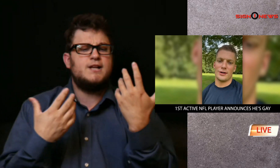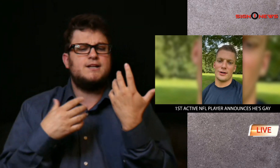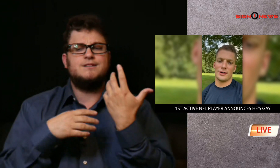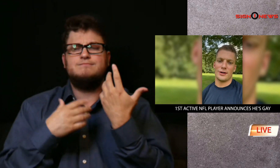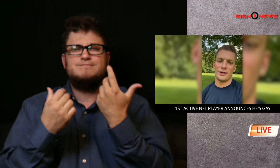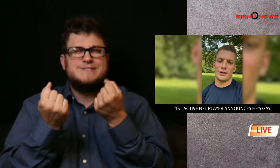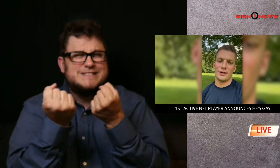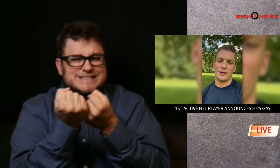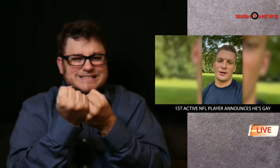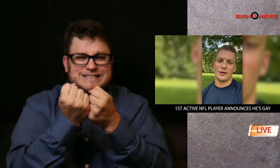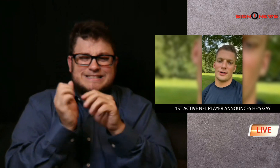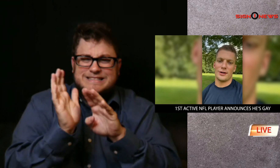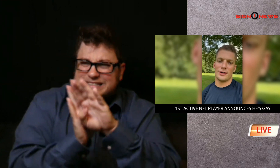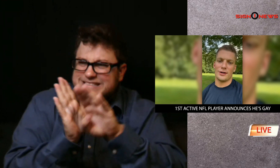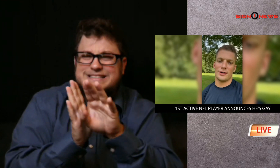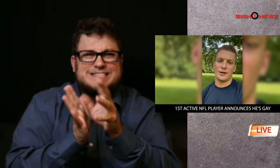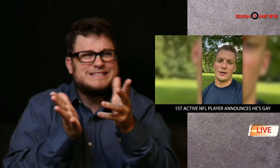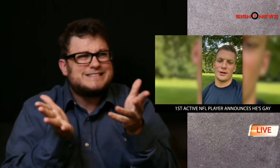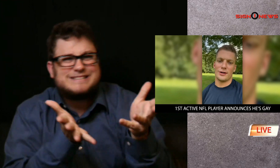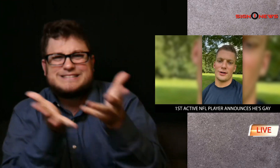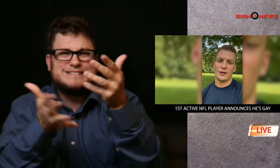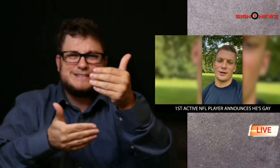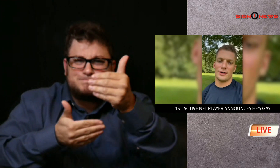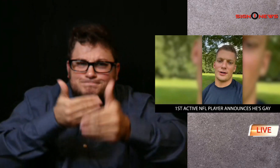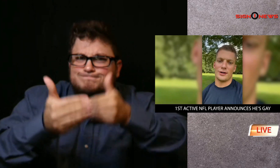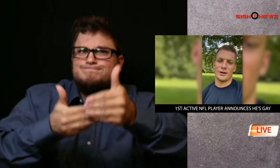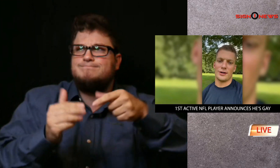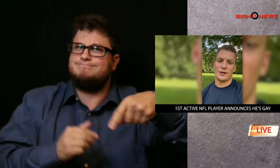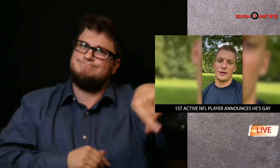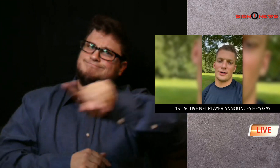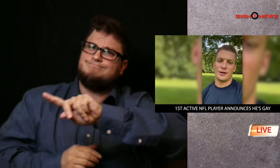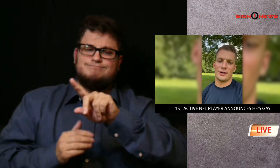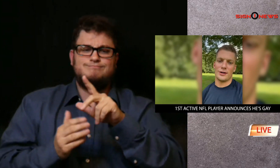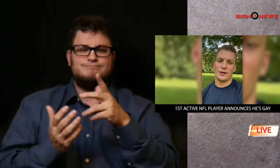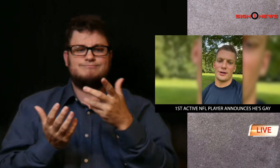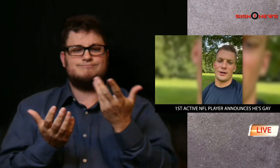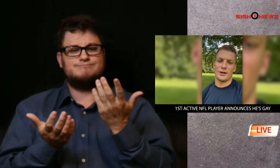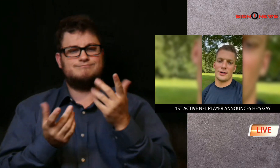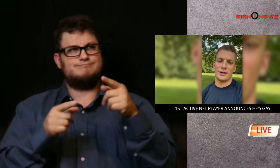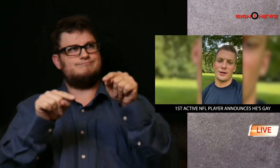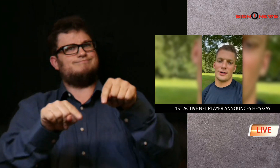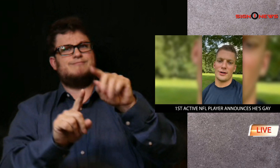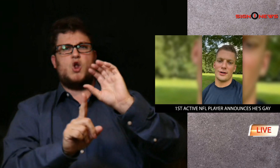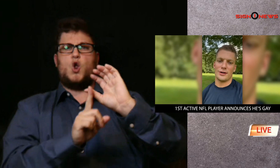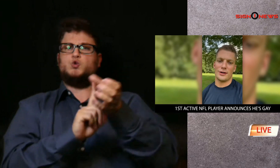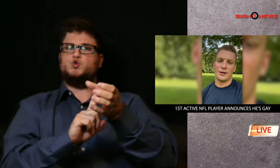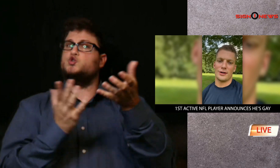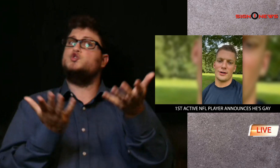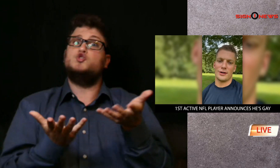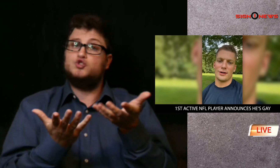He said he is going to do his part to cultivate a culture that is